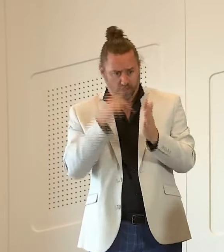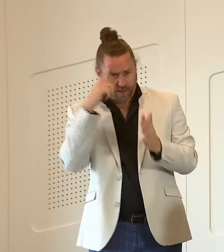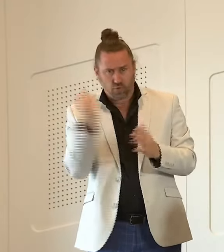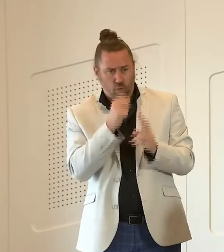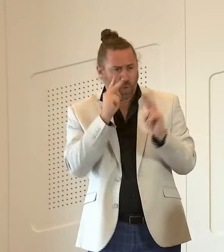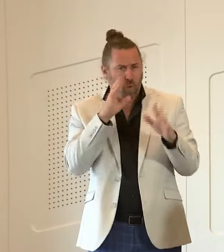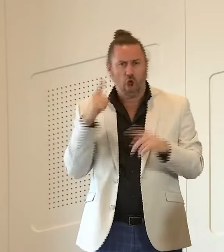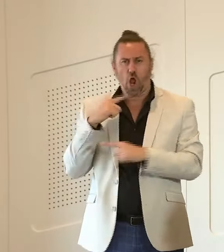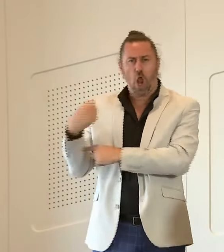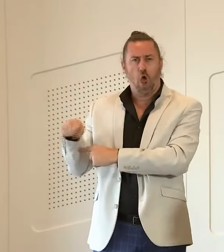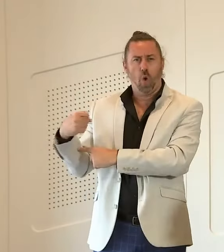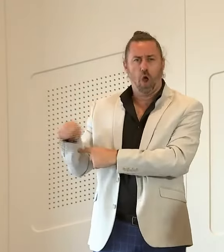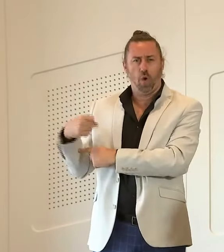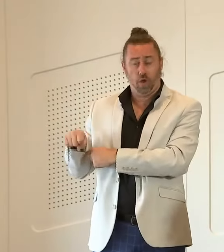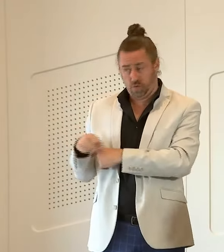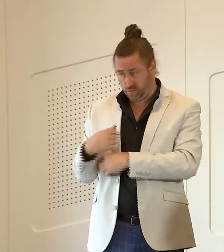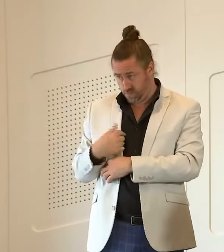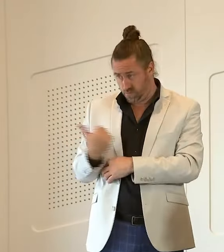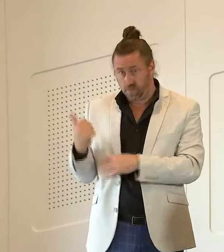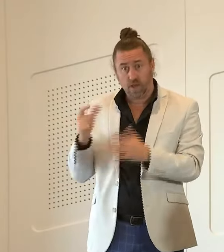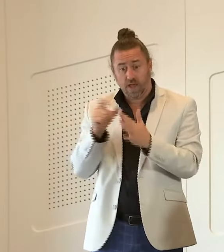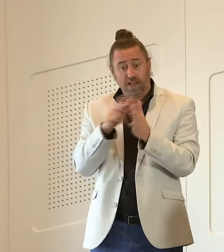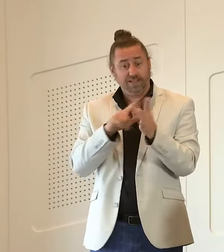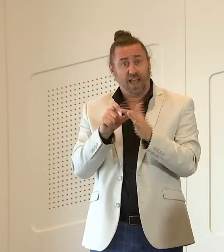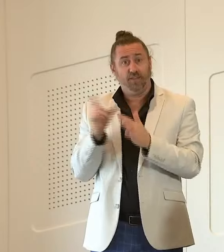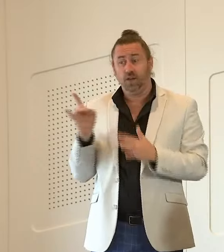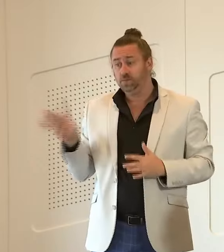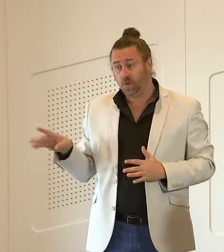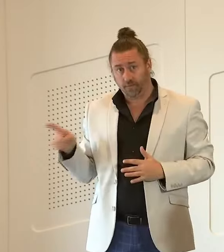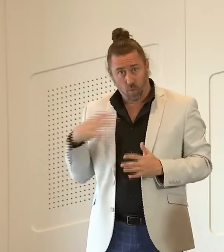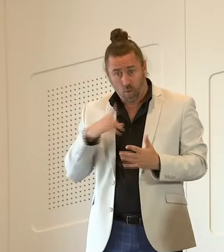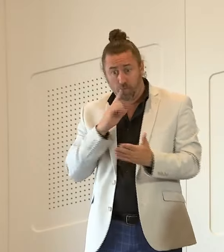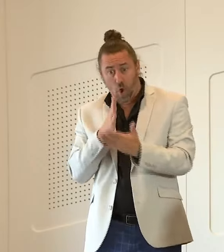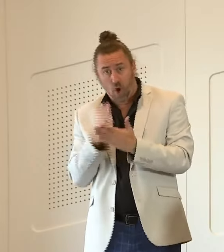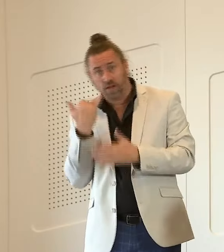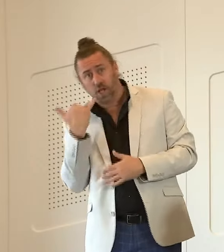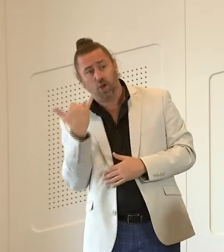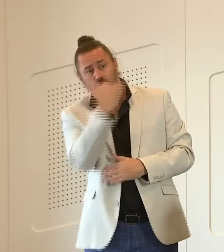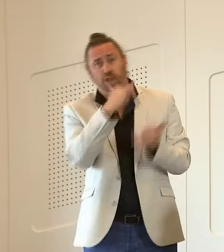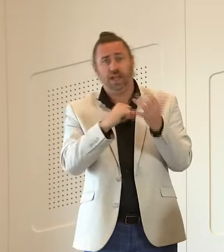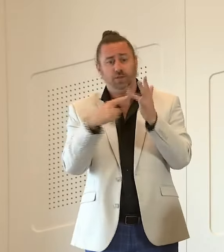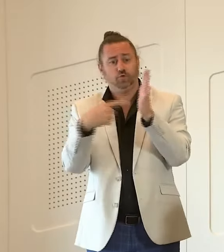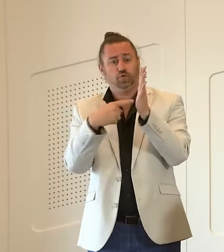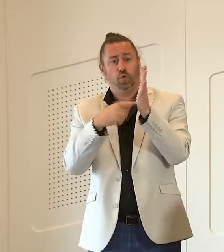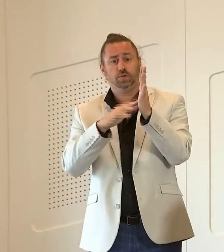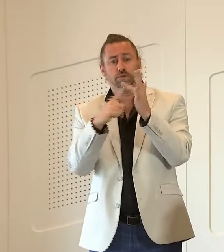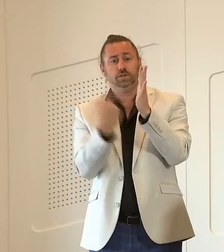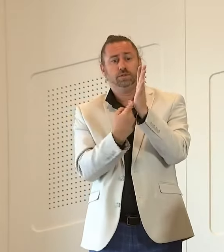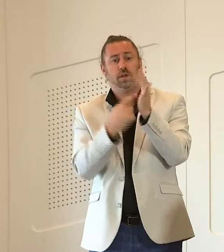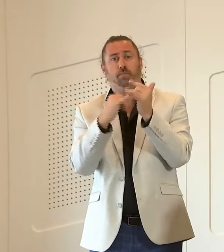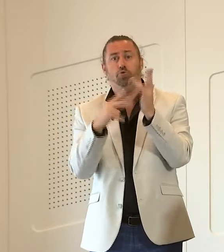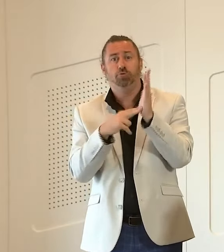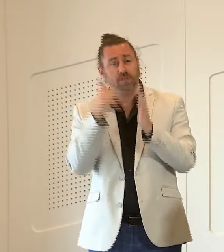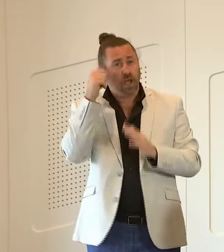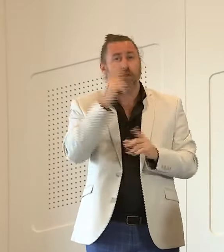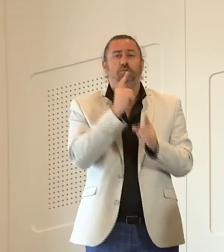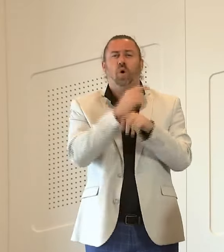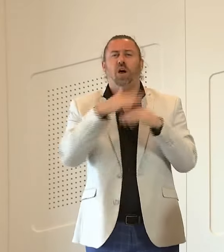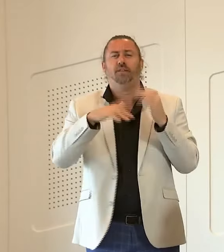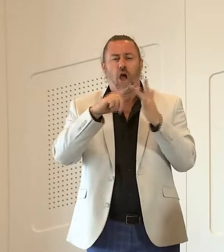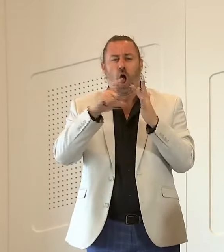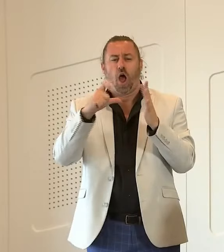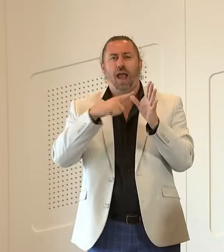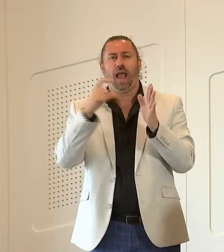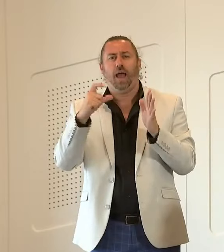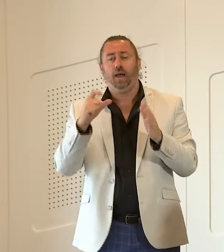david christopher fully can do around integrity is to pick up the phone to scott morrison because they've promised an icac now for years and there is